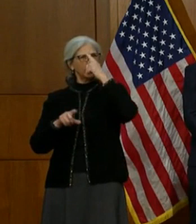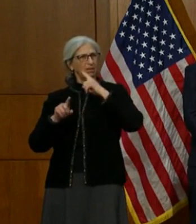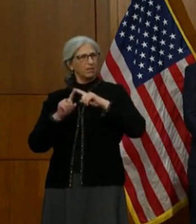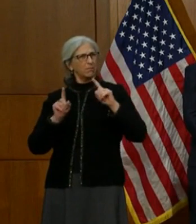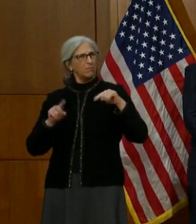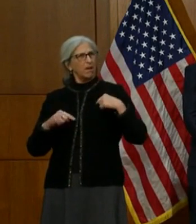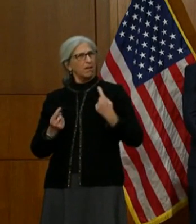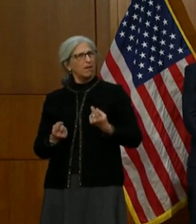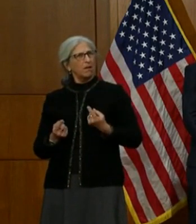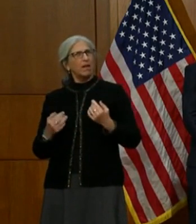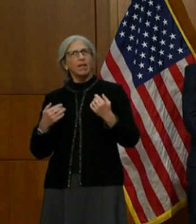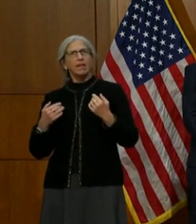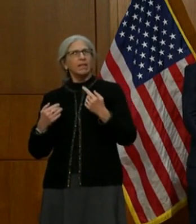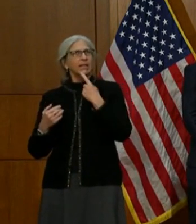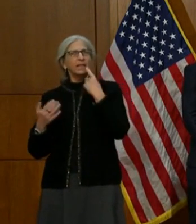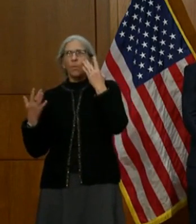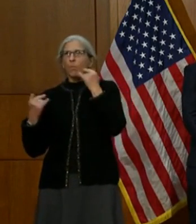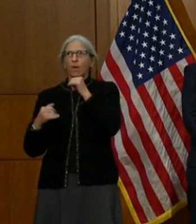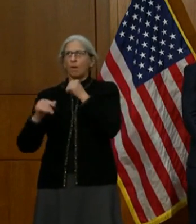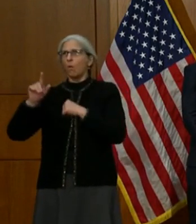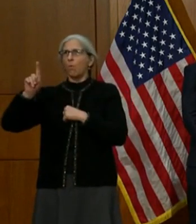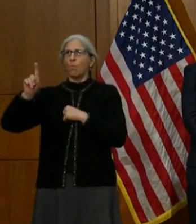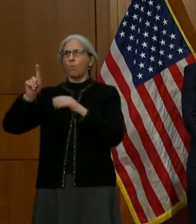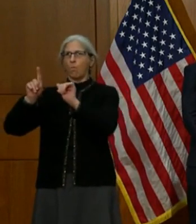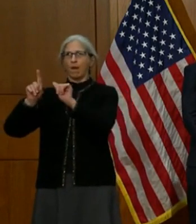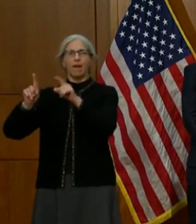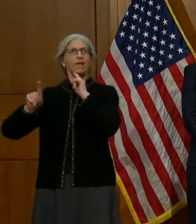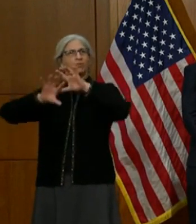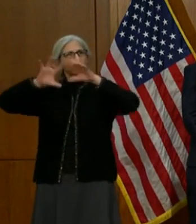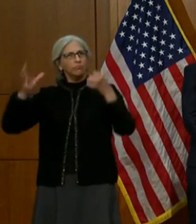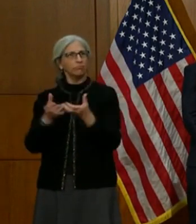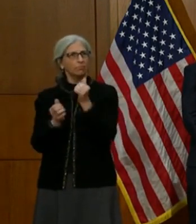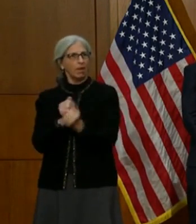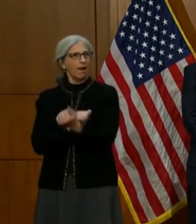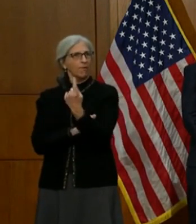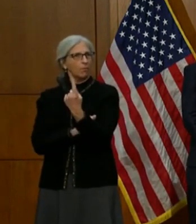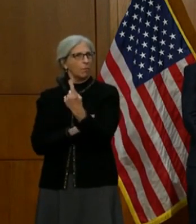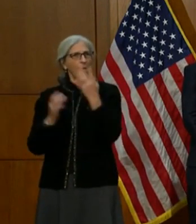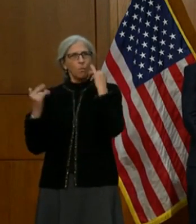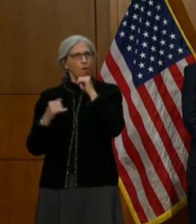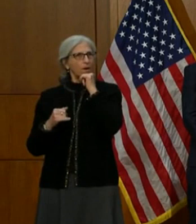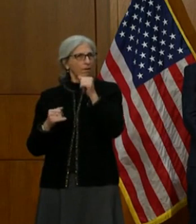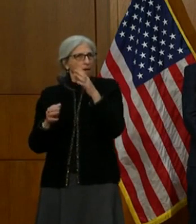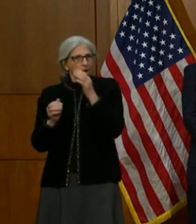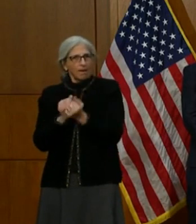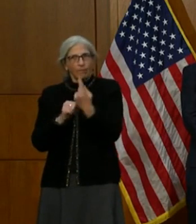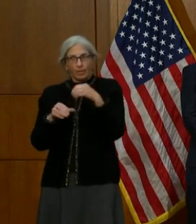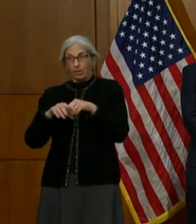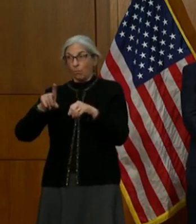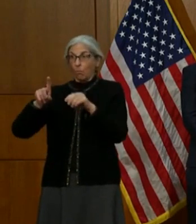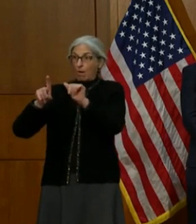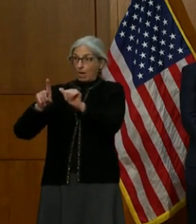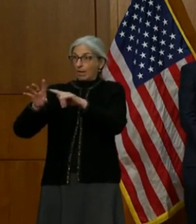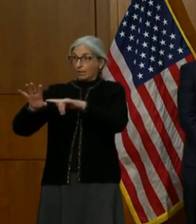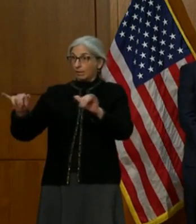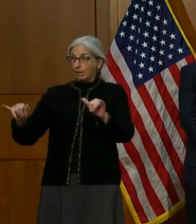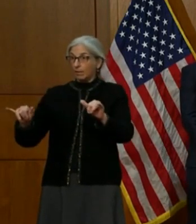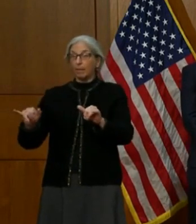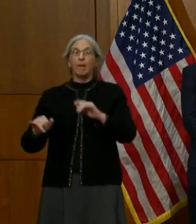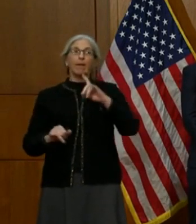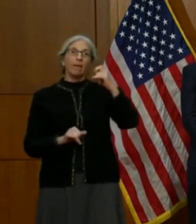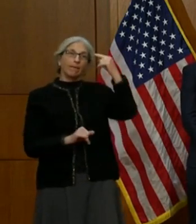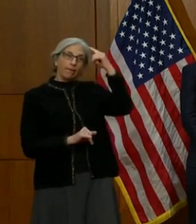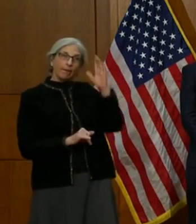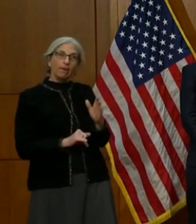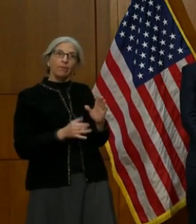why don't we just have 1A and let us do all 1A at one time? And the governor's comments about that flexibility and getting shots in arms is